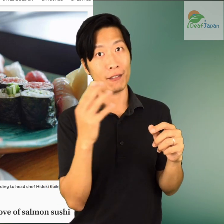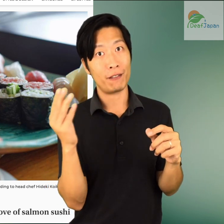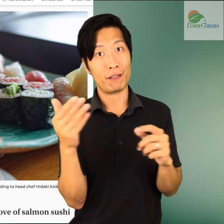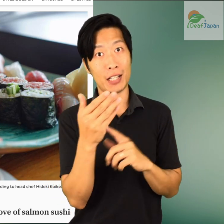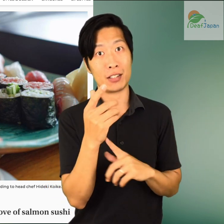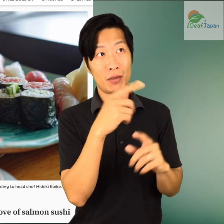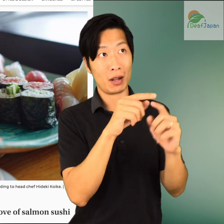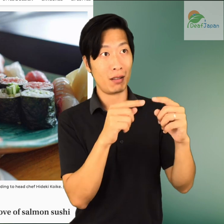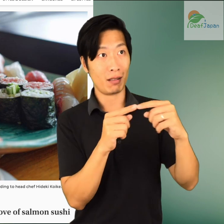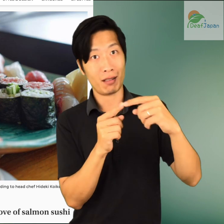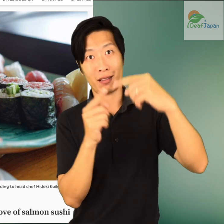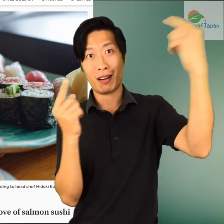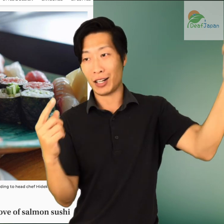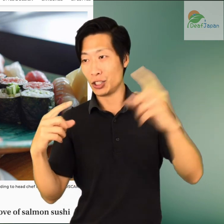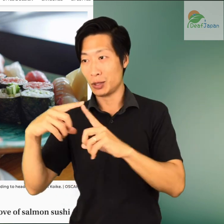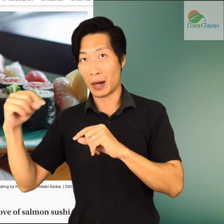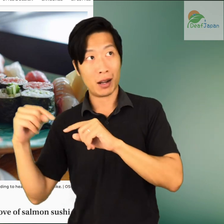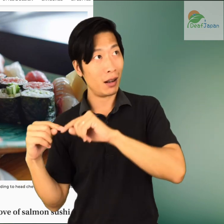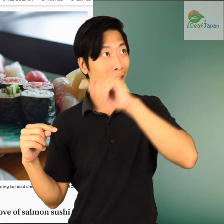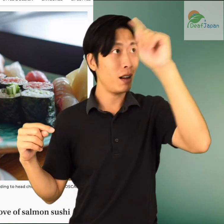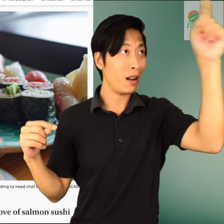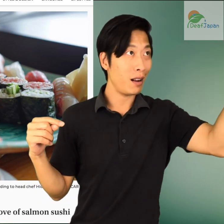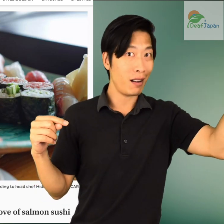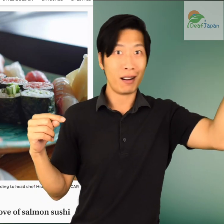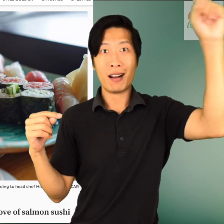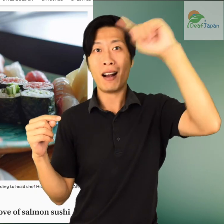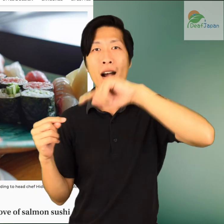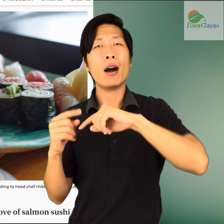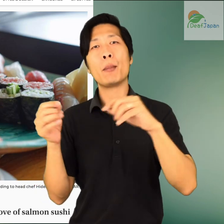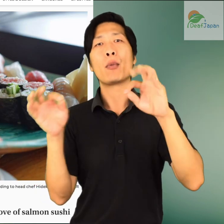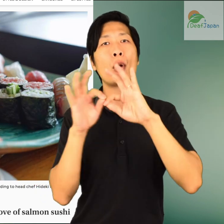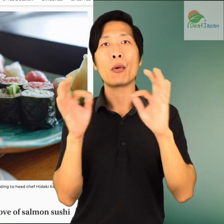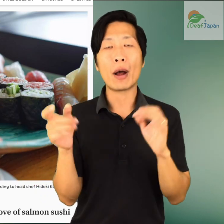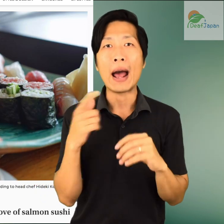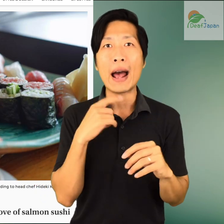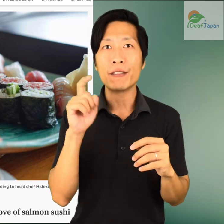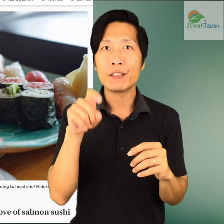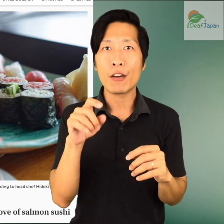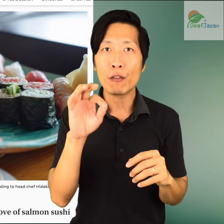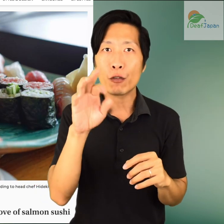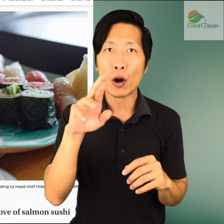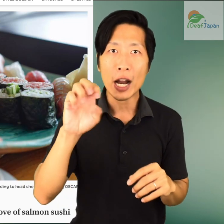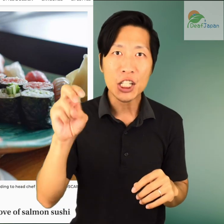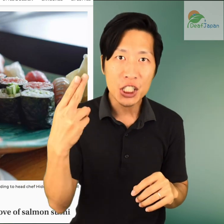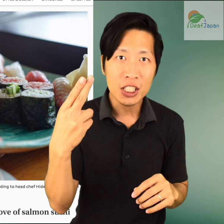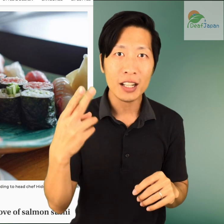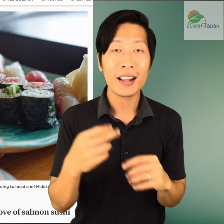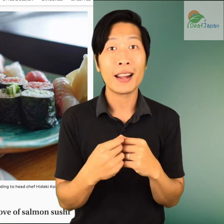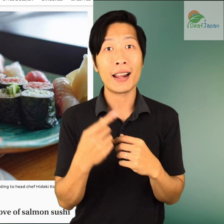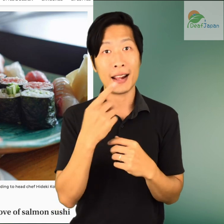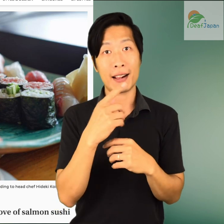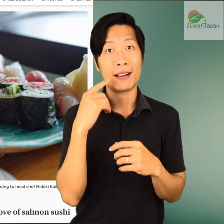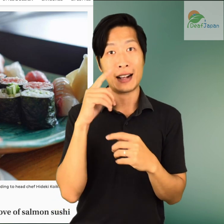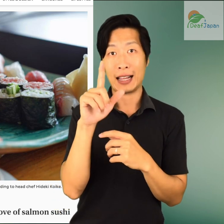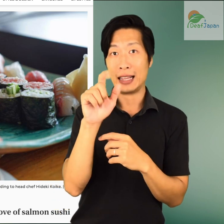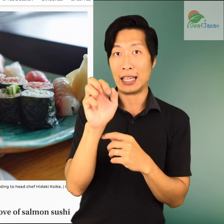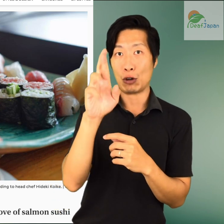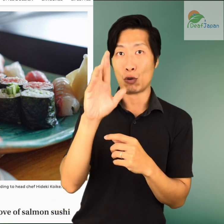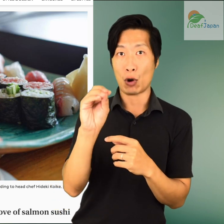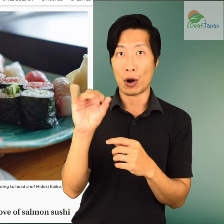across the world, the most important thing for a Japanese consumer is freshness, he says. Every week, Leroy, with a market